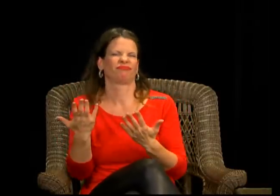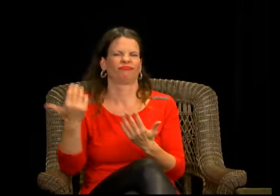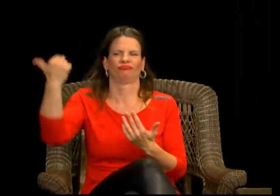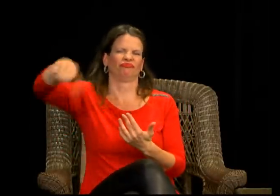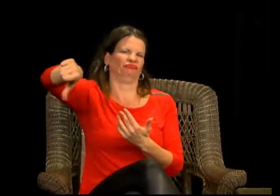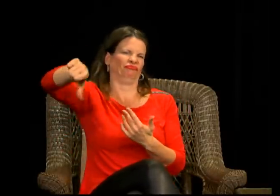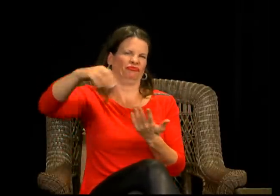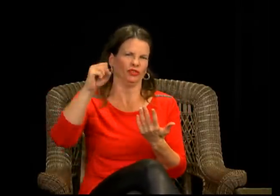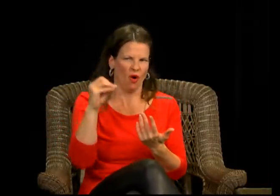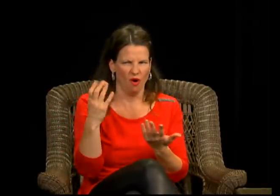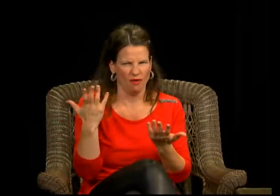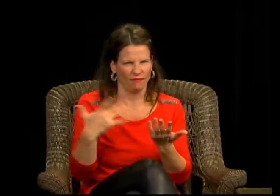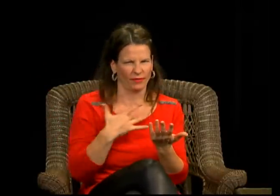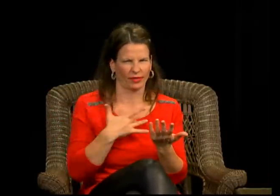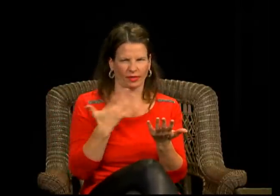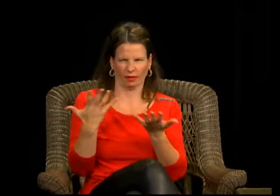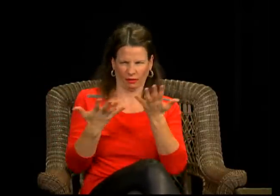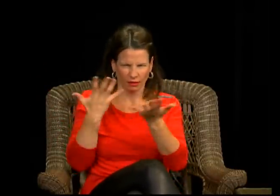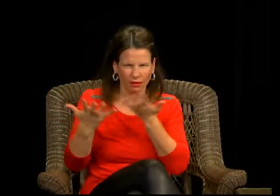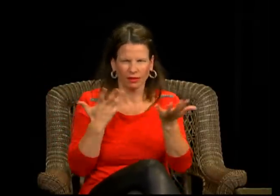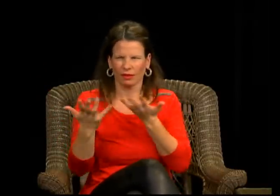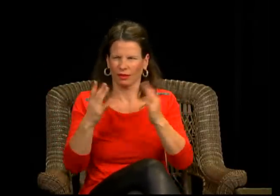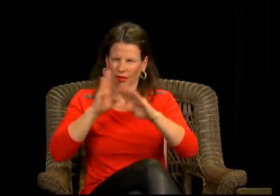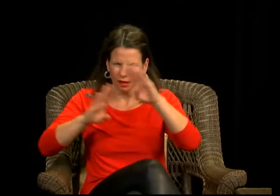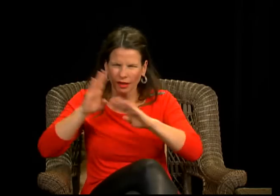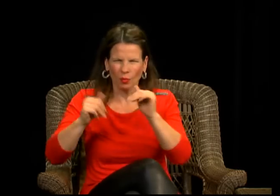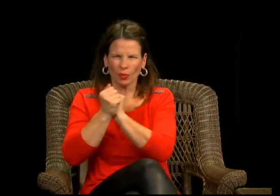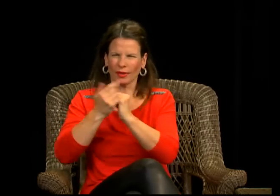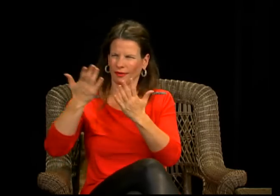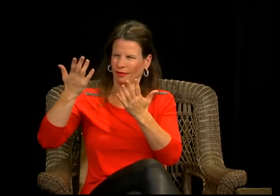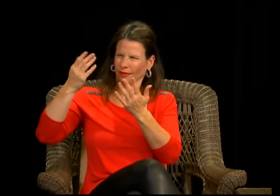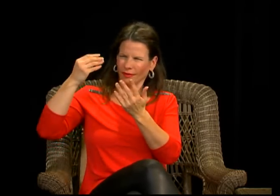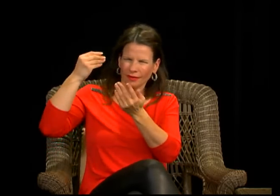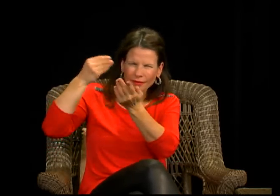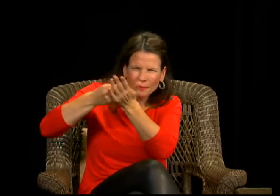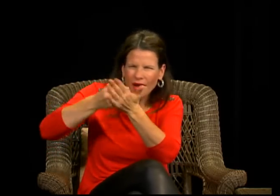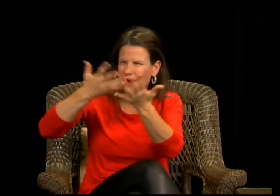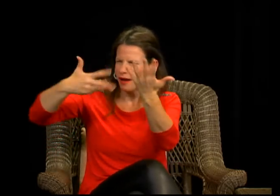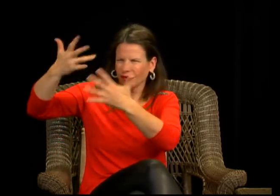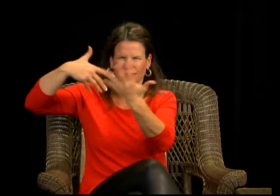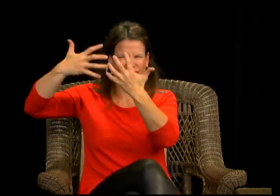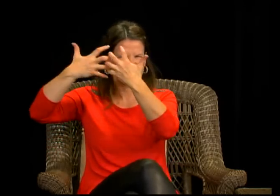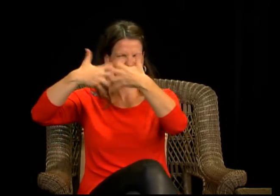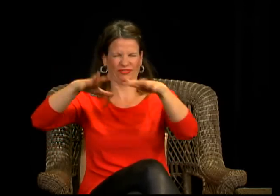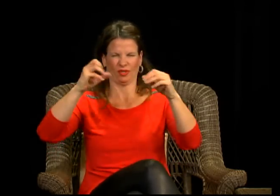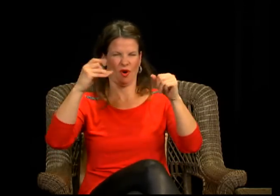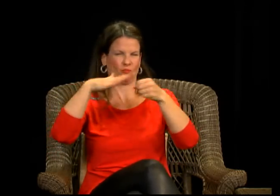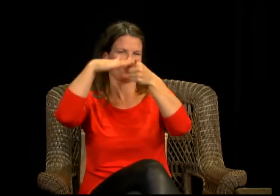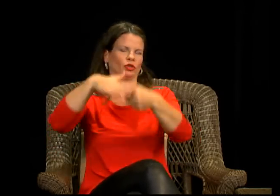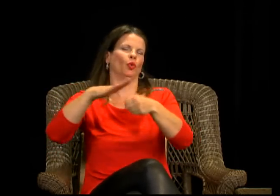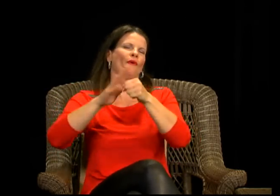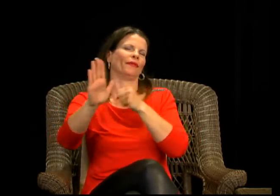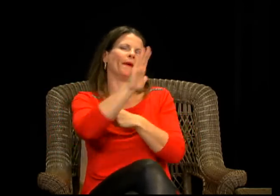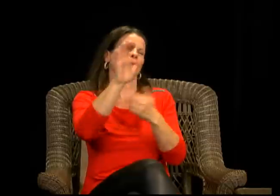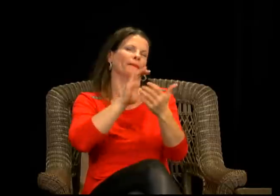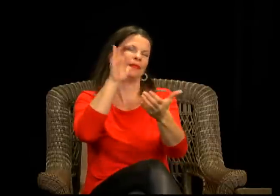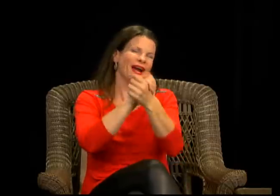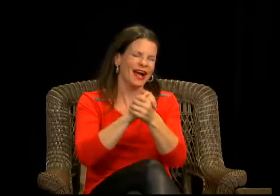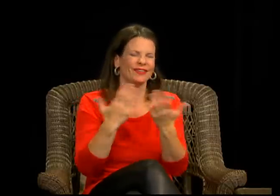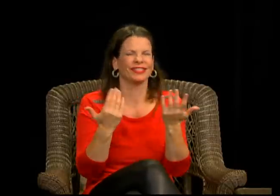they were having financial issues uh because he was having trouble with his job or whatever